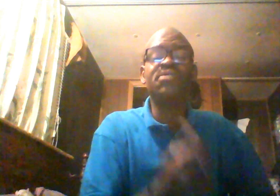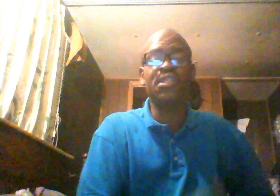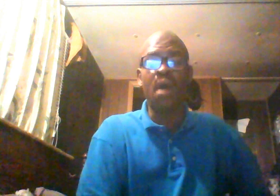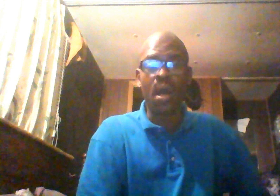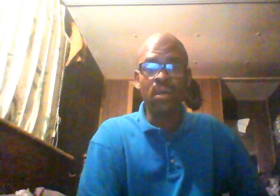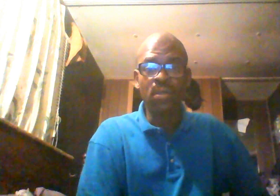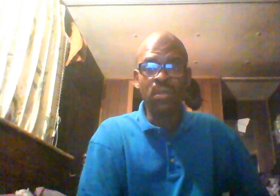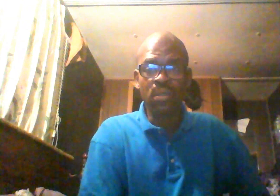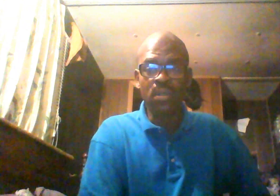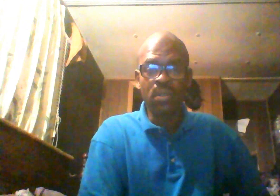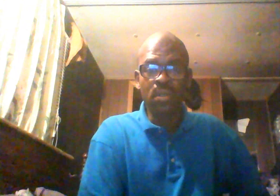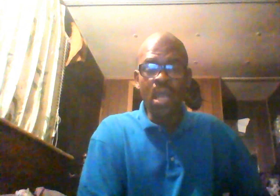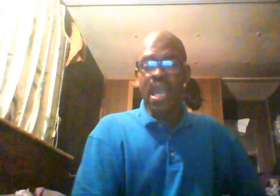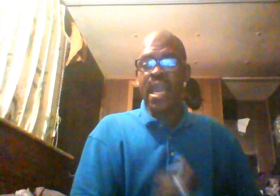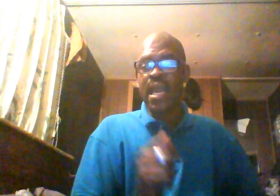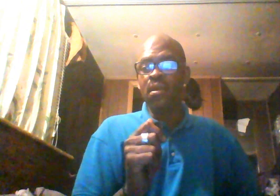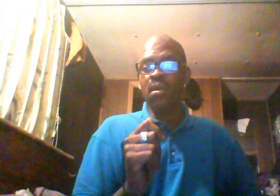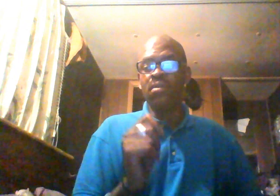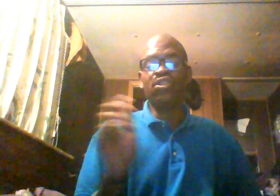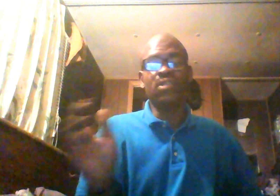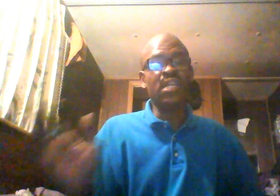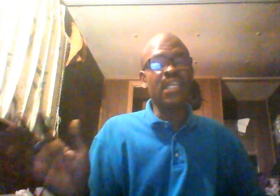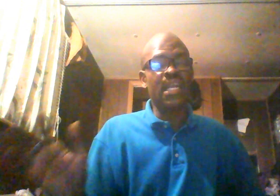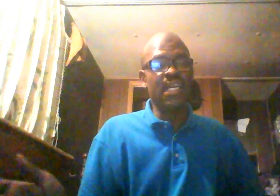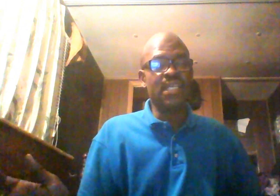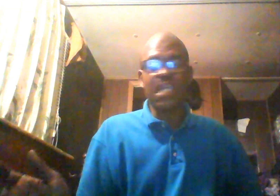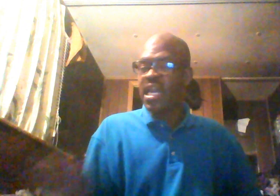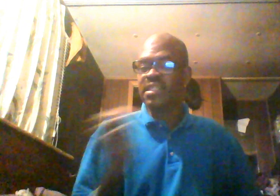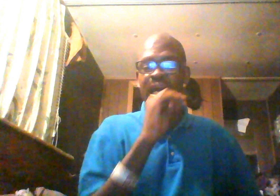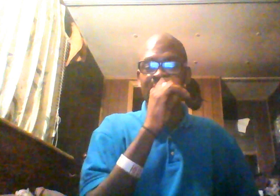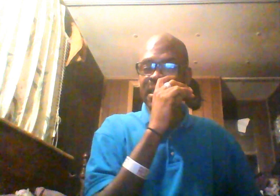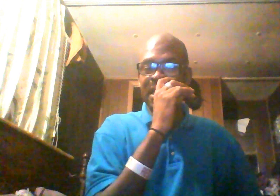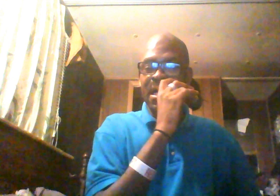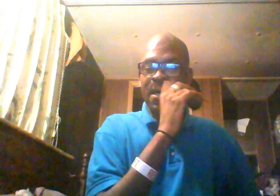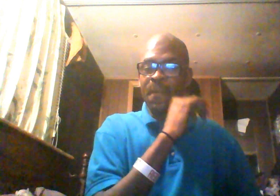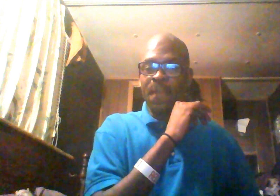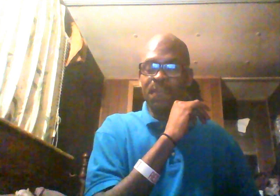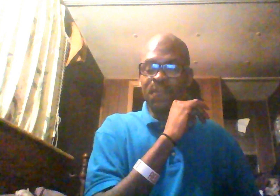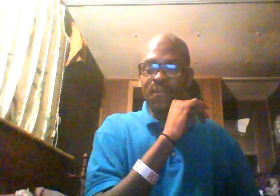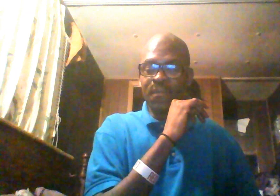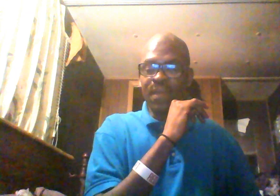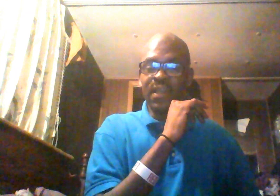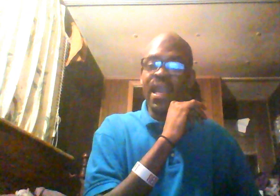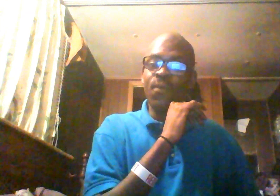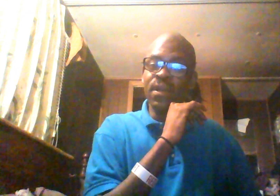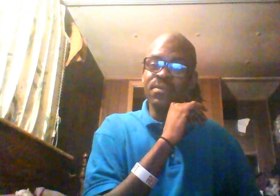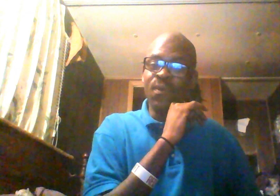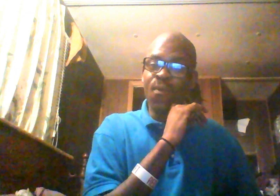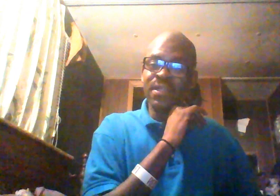shit to her. And the thing that it is, it's kind of like the, uh, the Cat Williams with Wanda